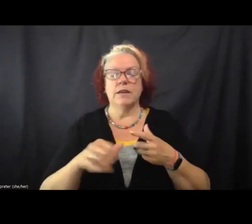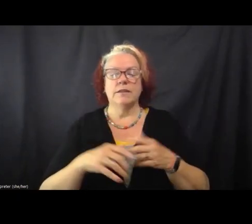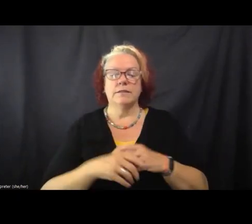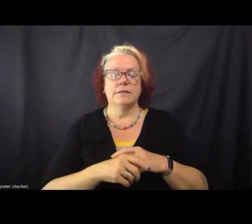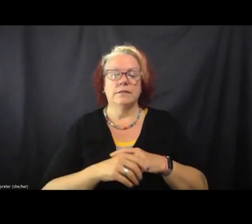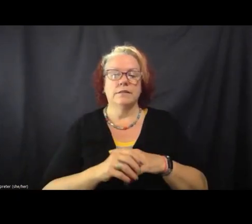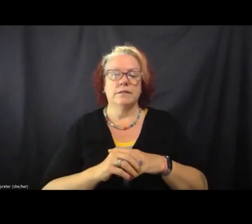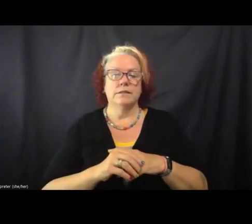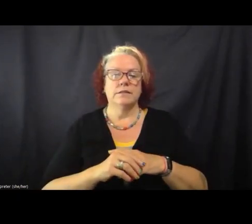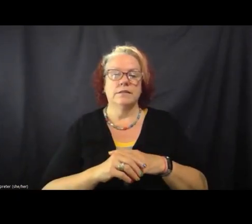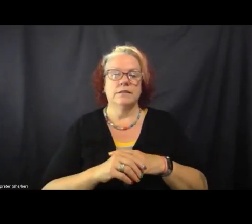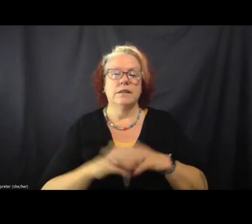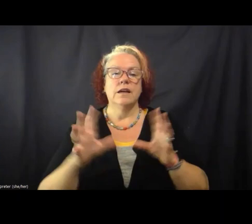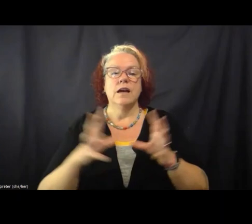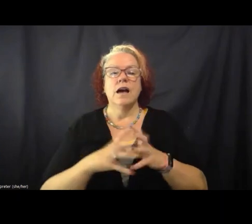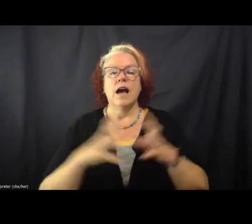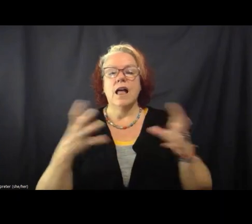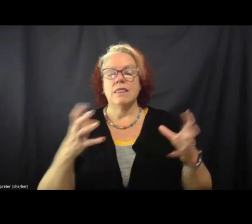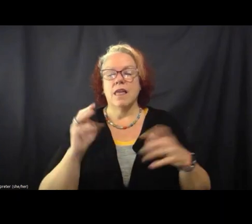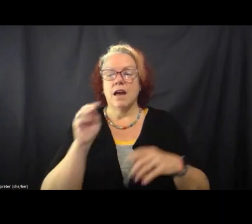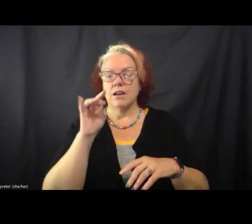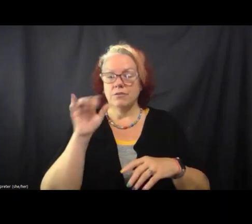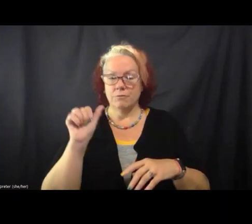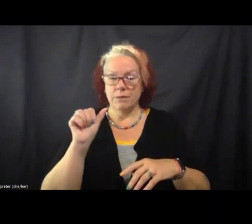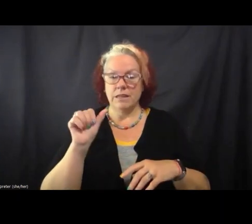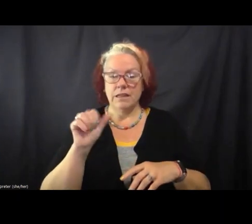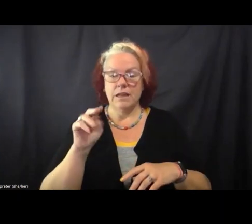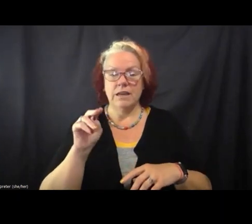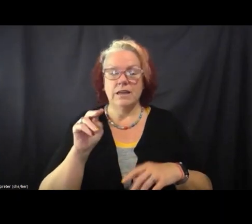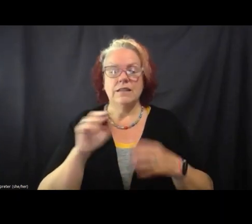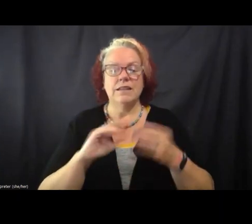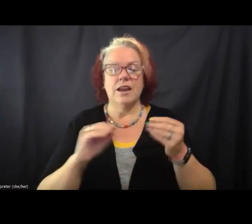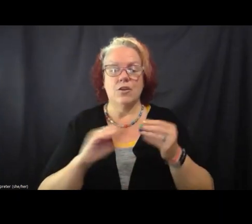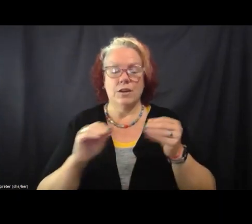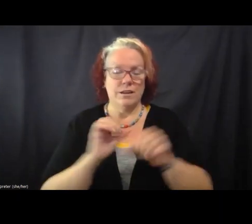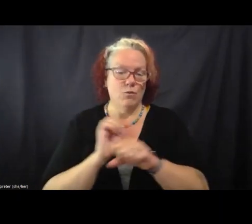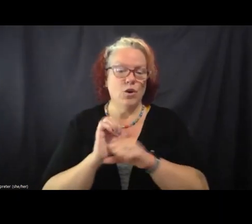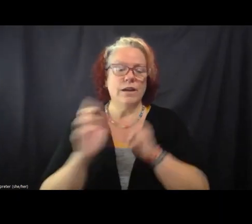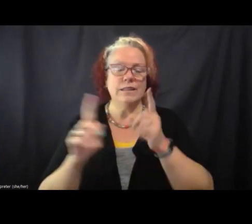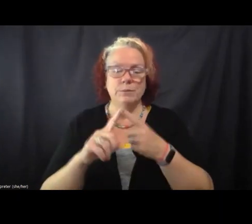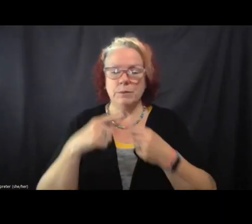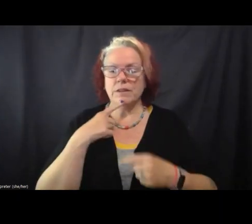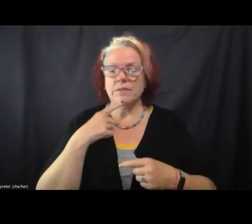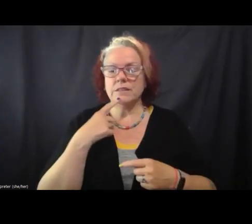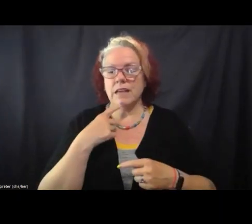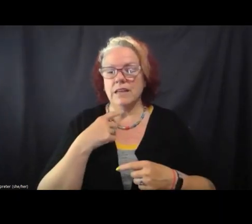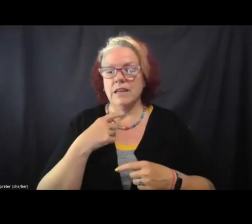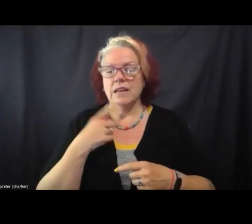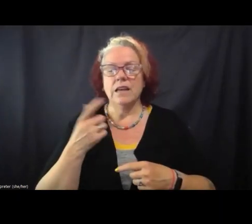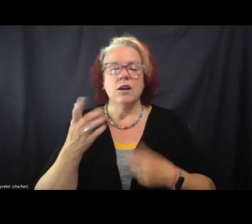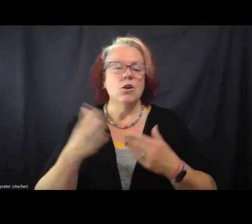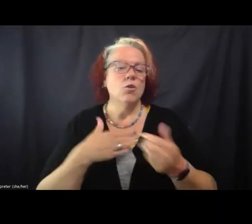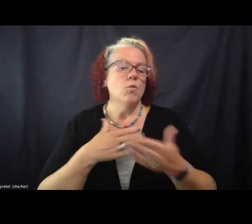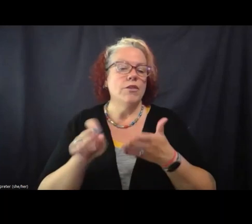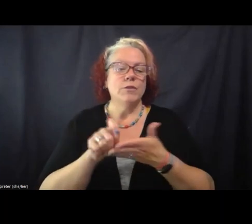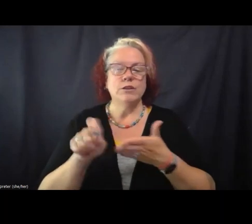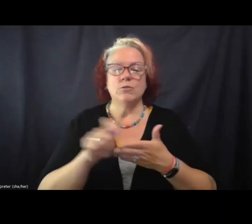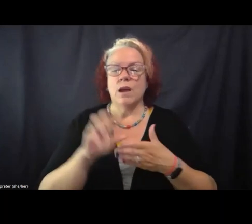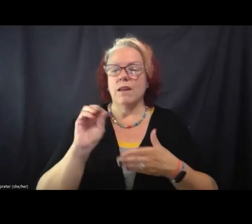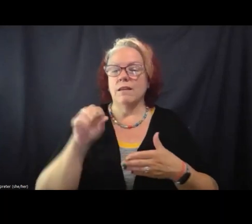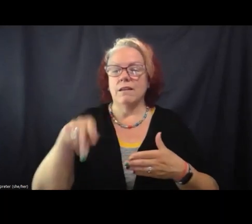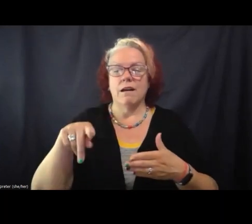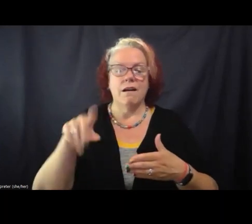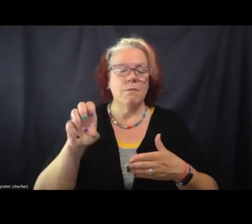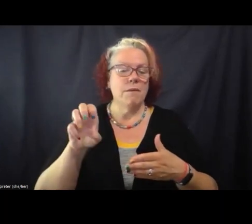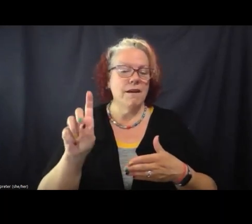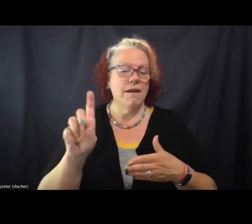Let me see. A lot of media and narrative work, as other people have said, so whether it's writing op-eds or working with traditional